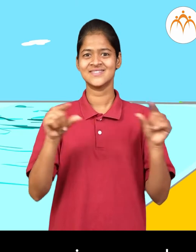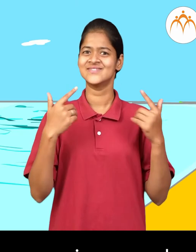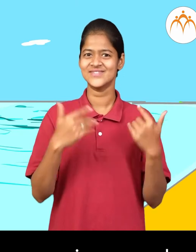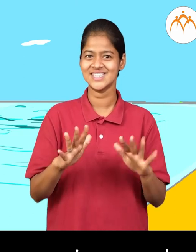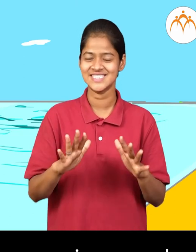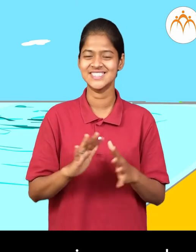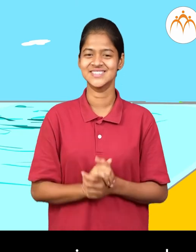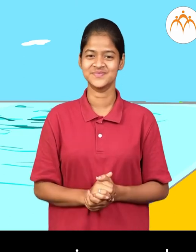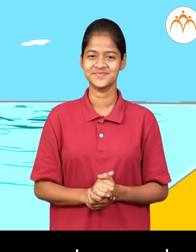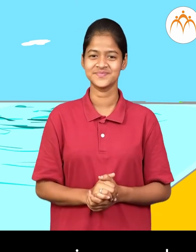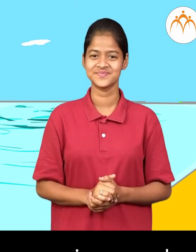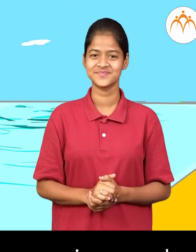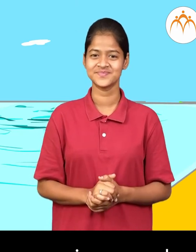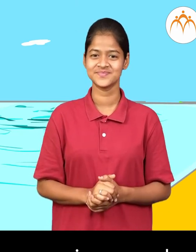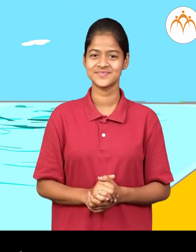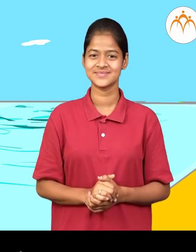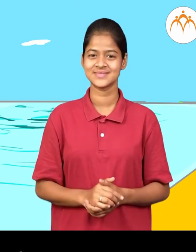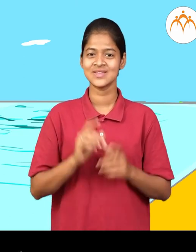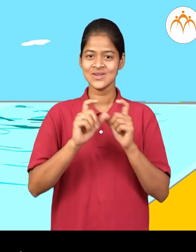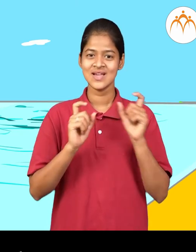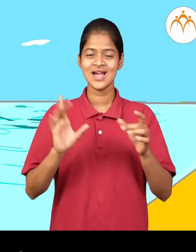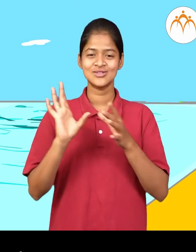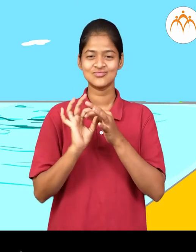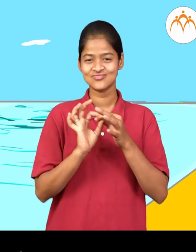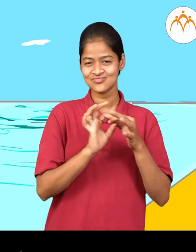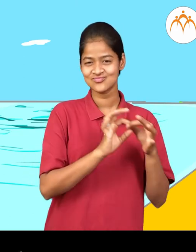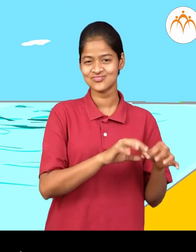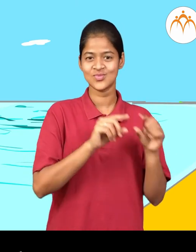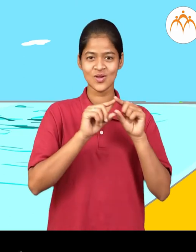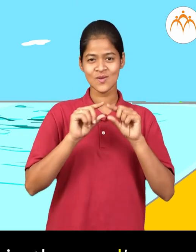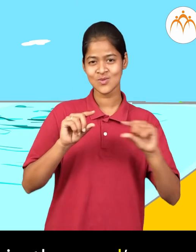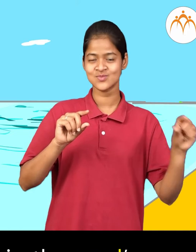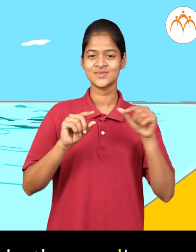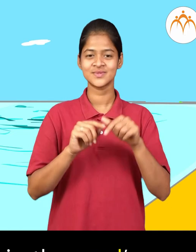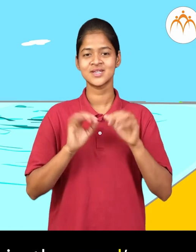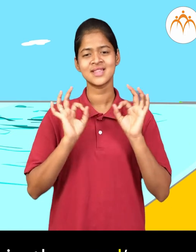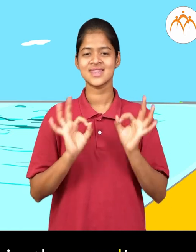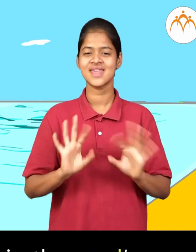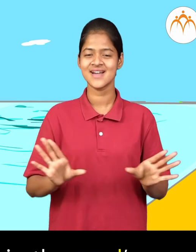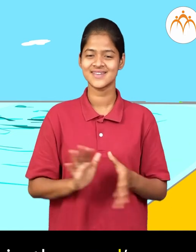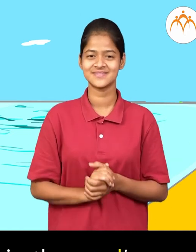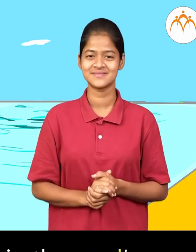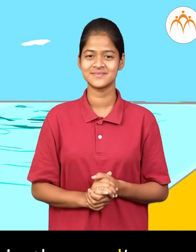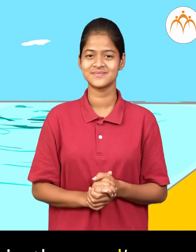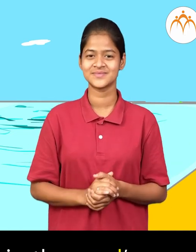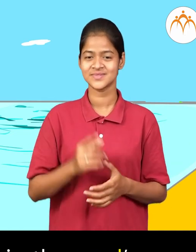arranging words look at this sentence a girl is swimming in the pool